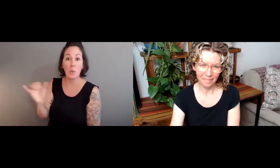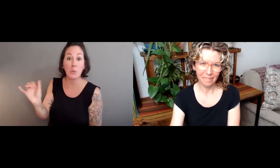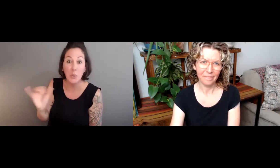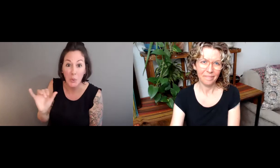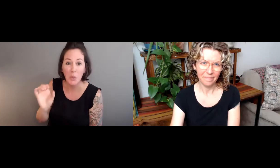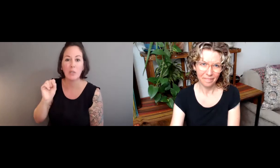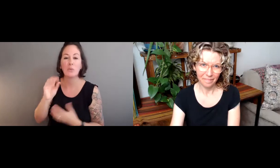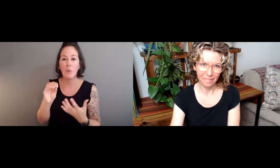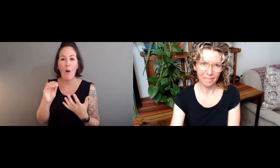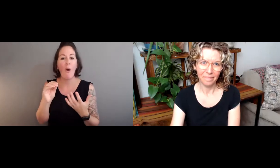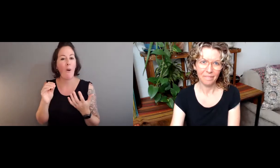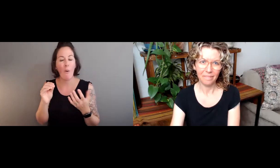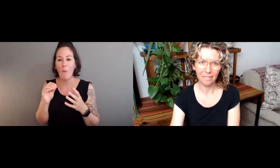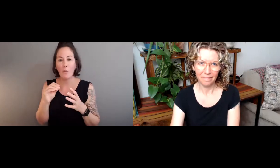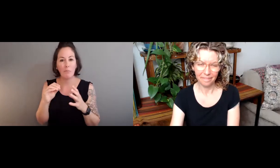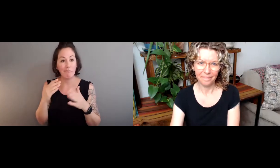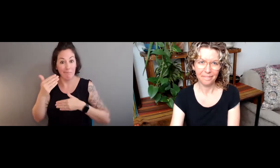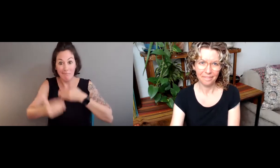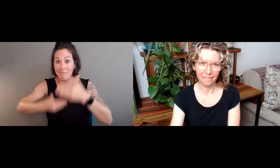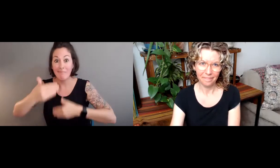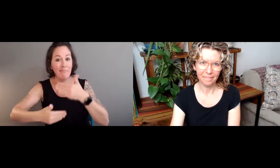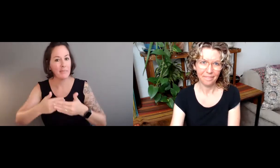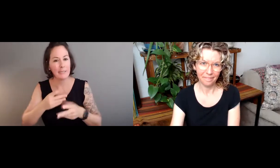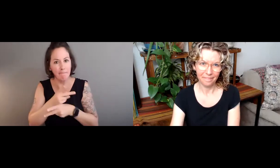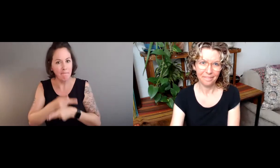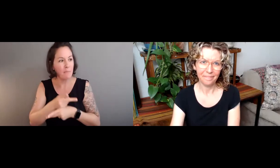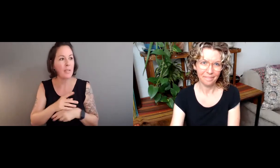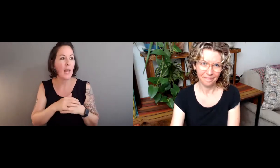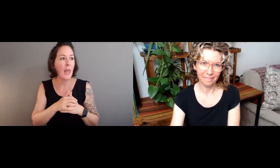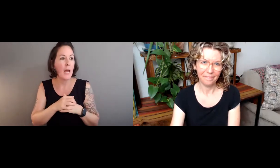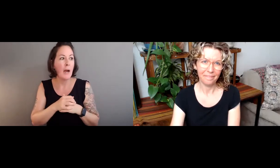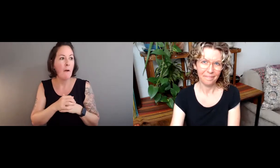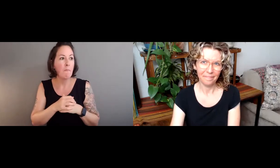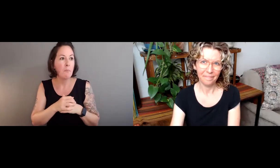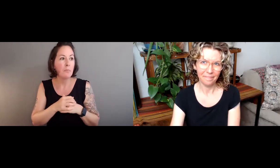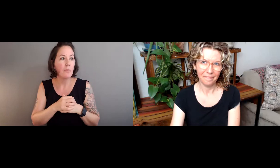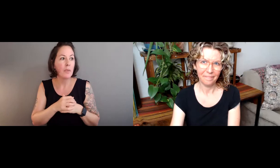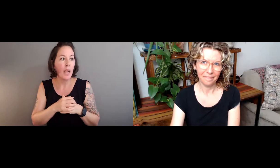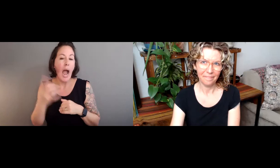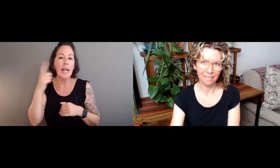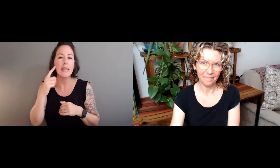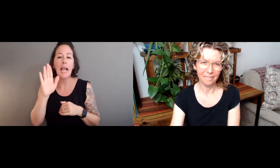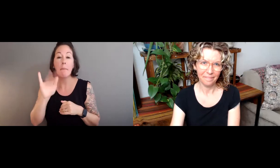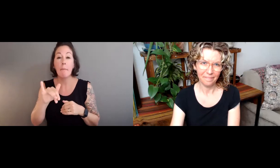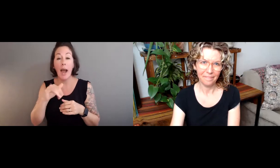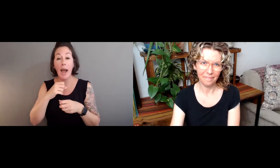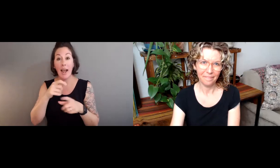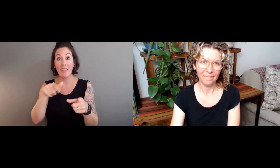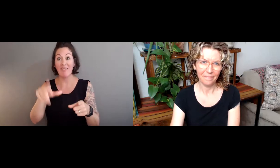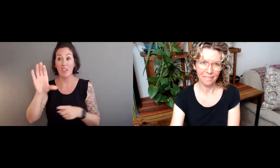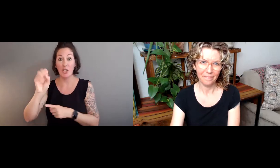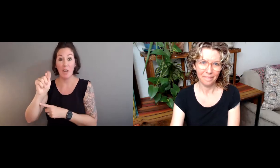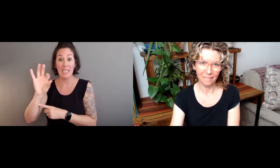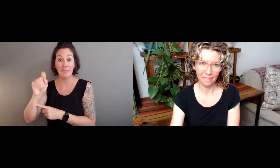And producing that data is power, too. And so as we do so, we need to do so very carefully.